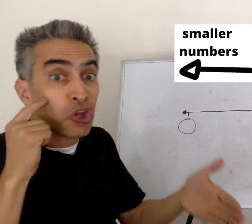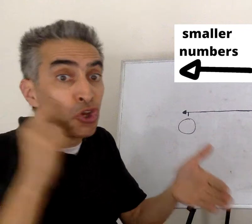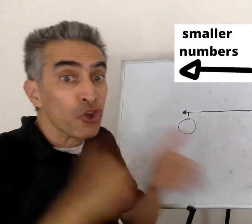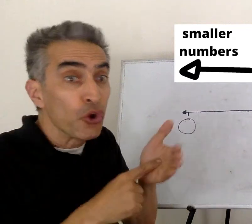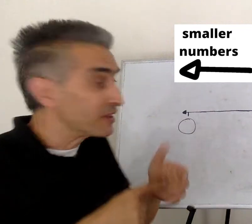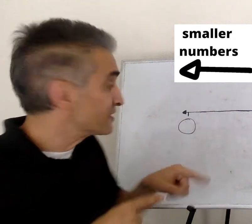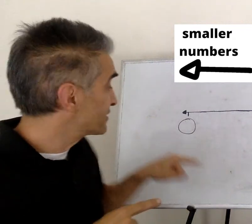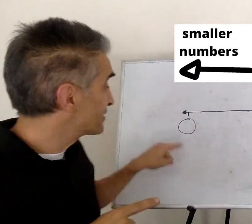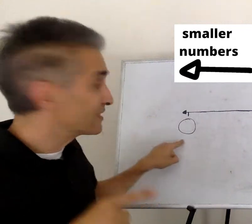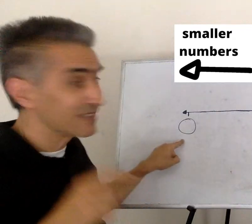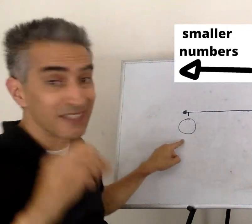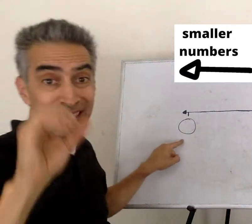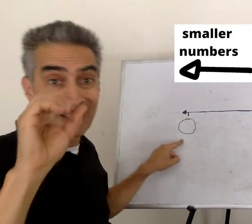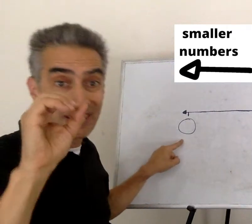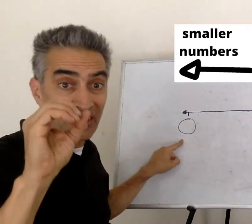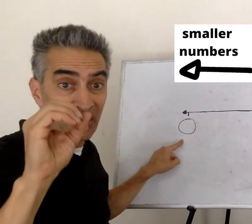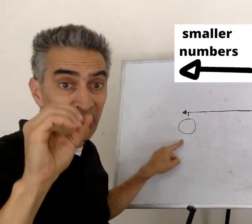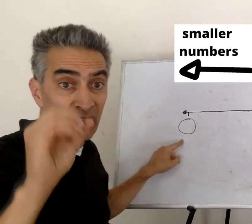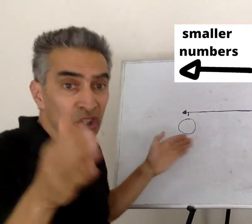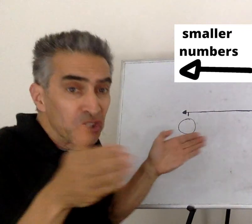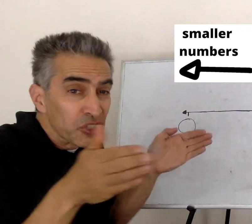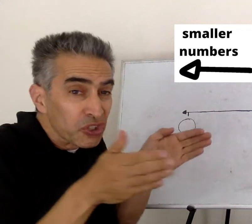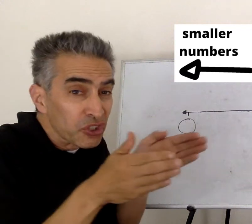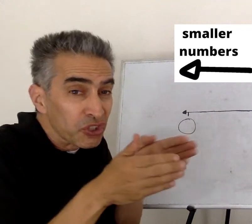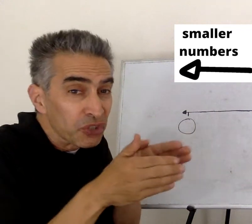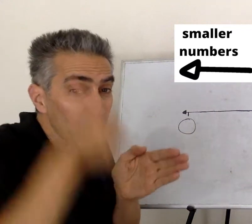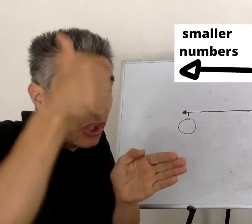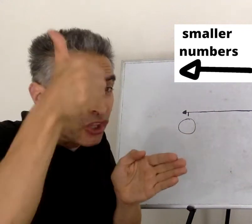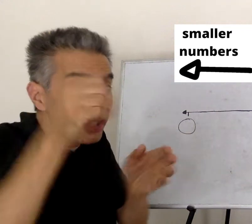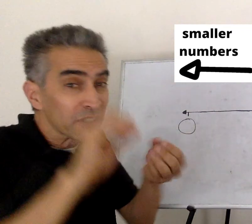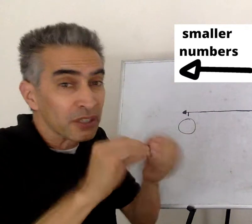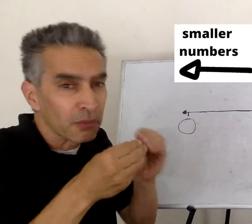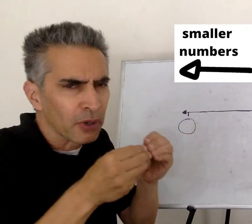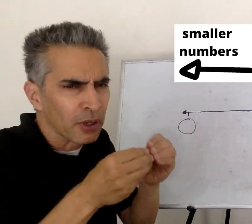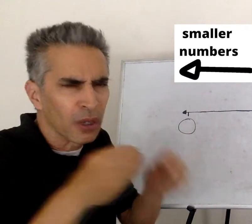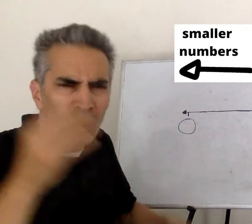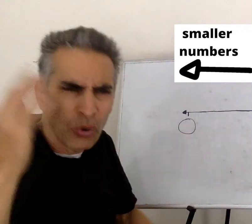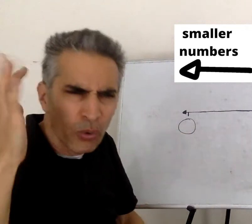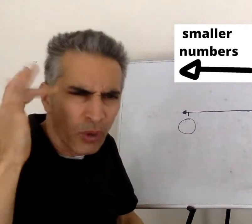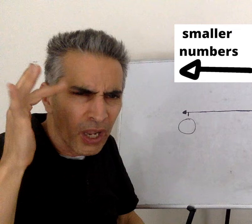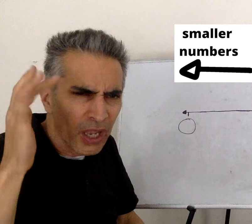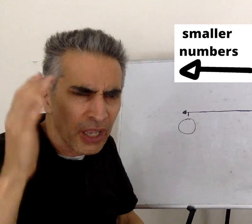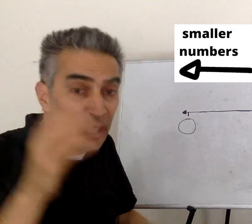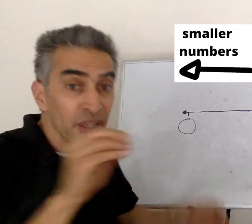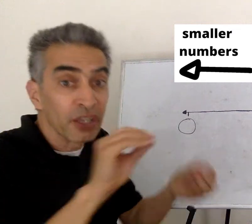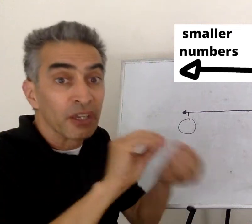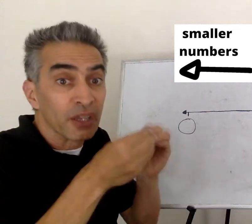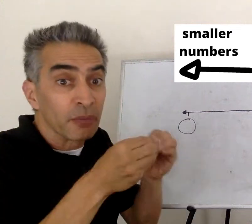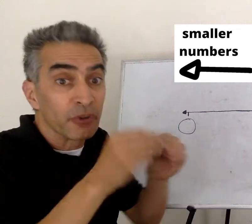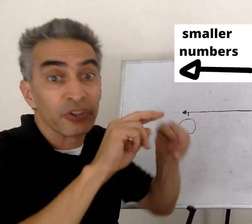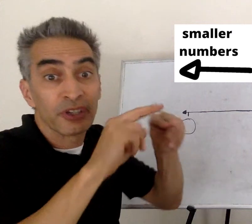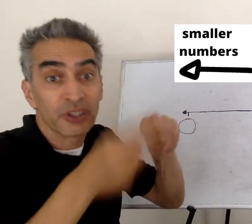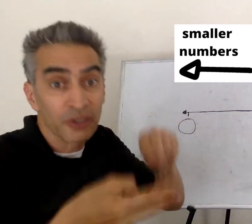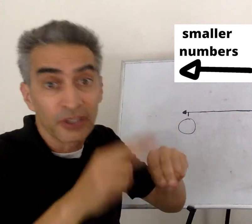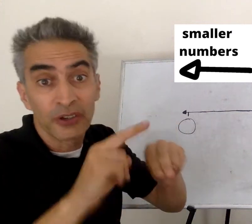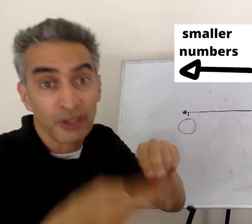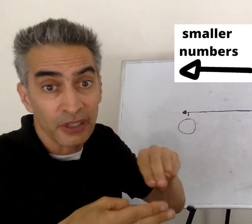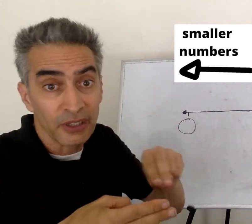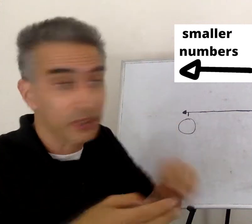And notice the number zero is the smallest number because as we go to the left